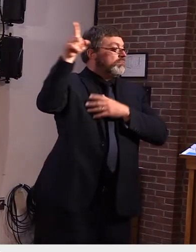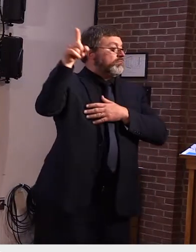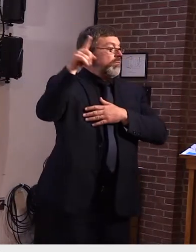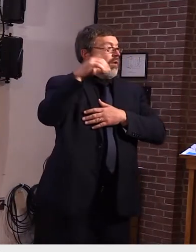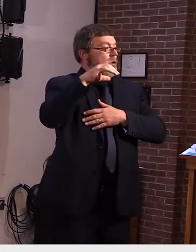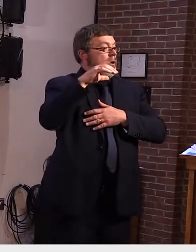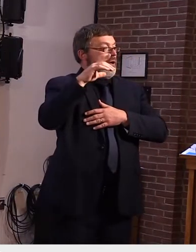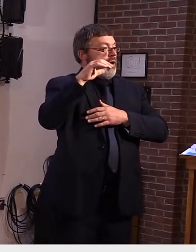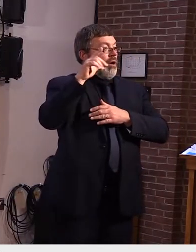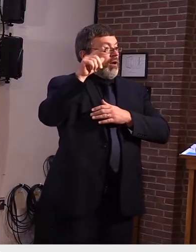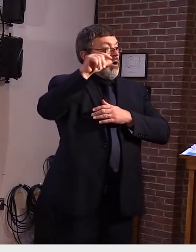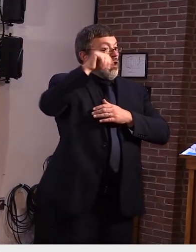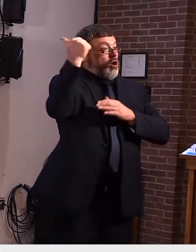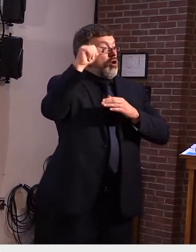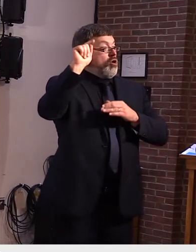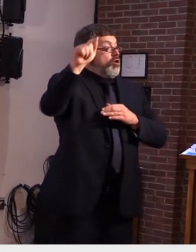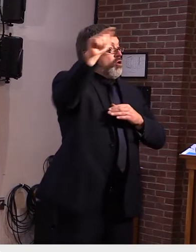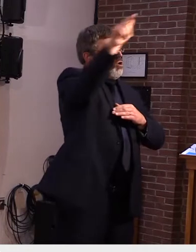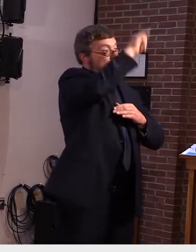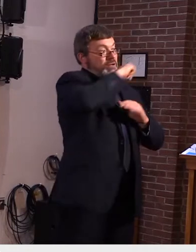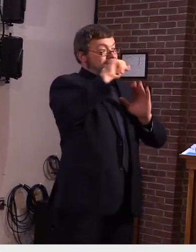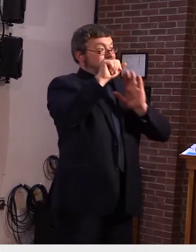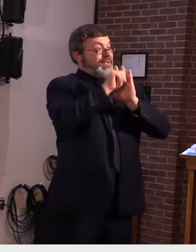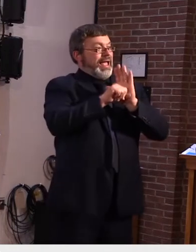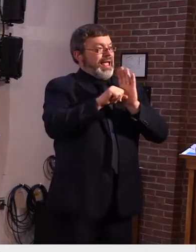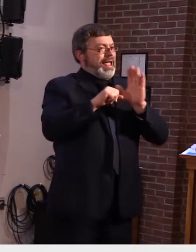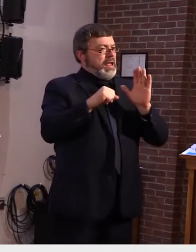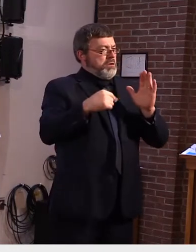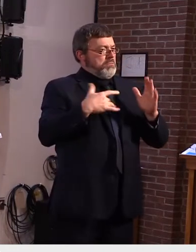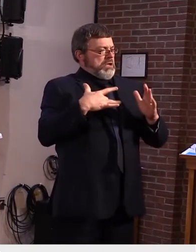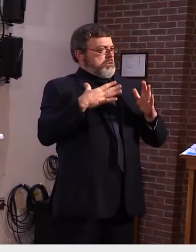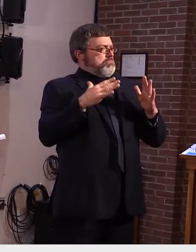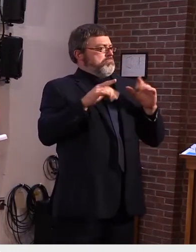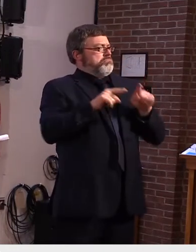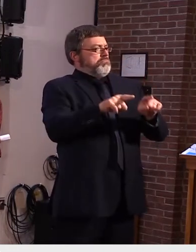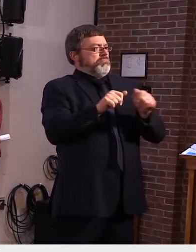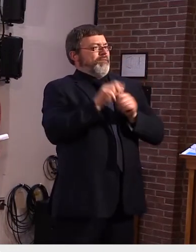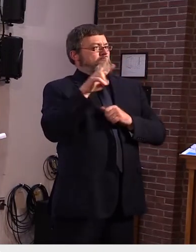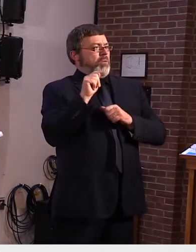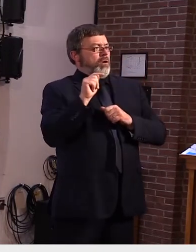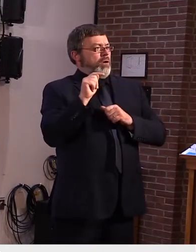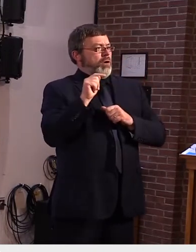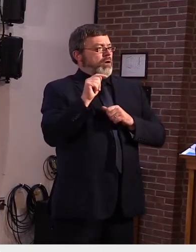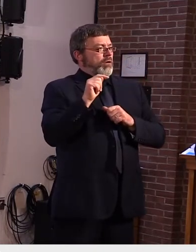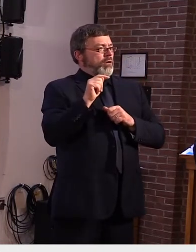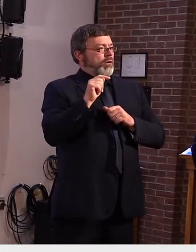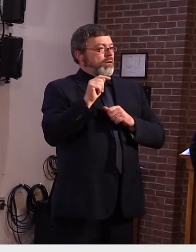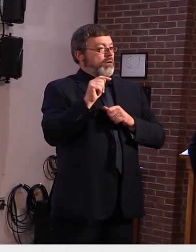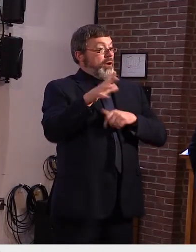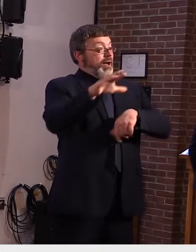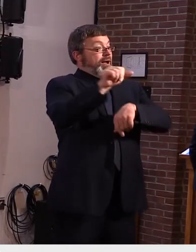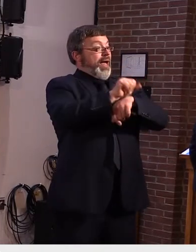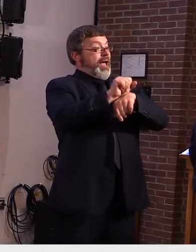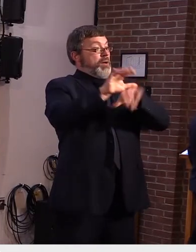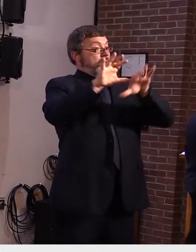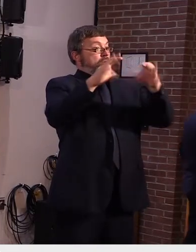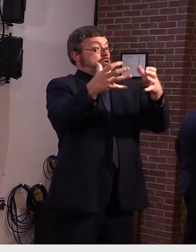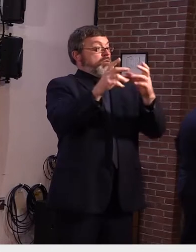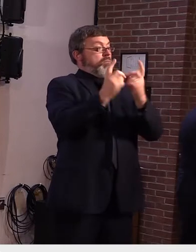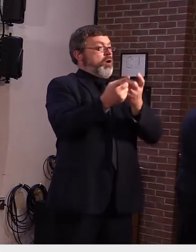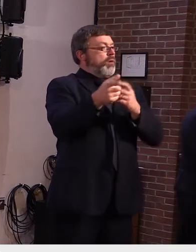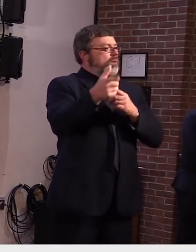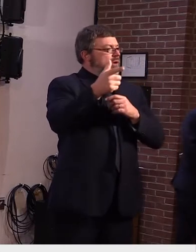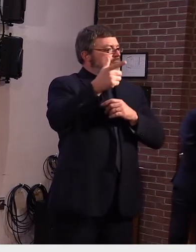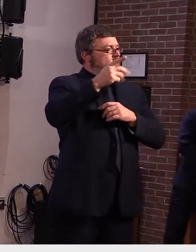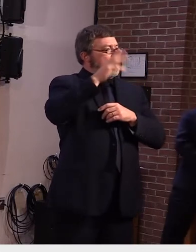vermont is at this point and we've uh we've asked the department of labor to reflect on that the unique nature of the pandemic